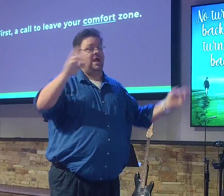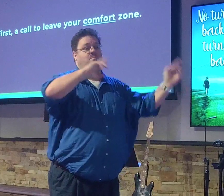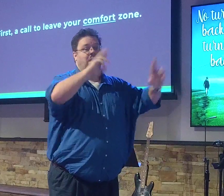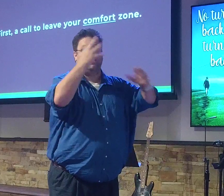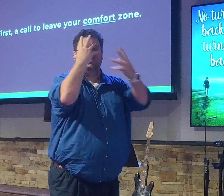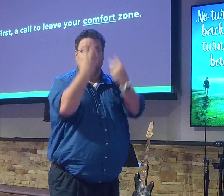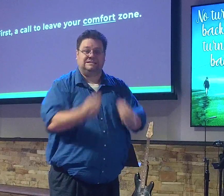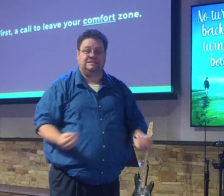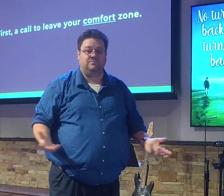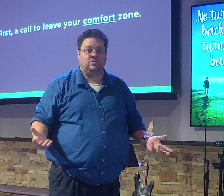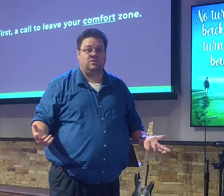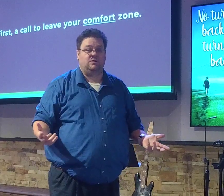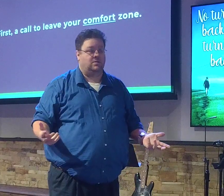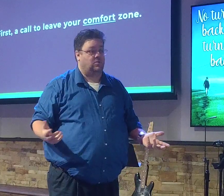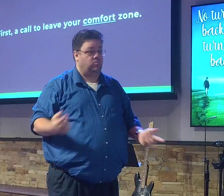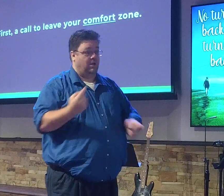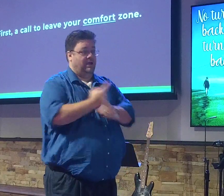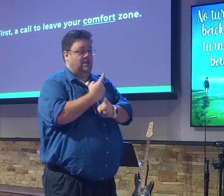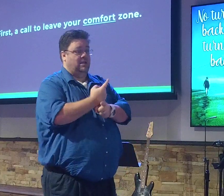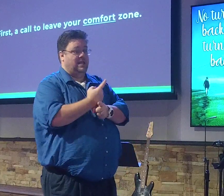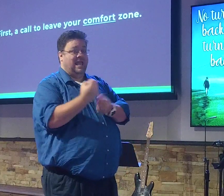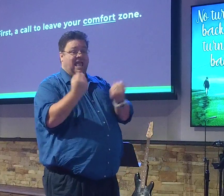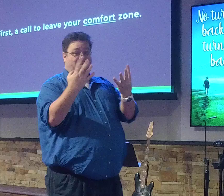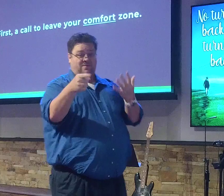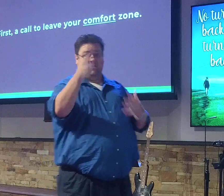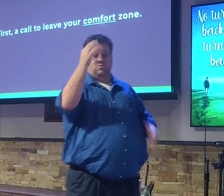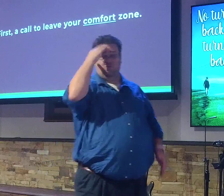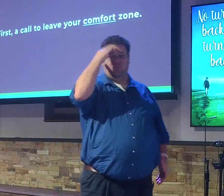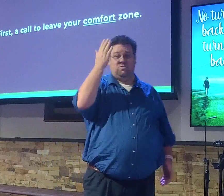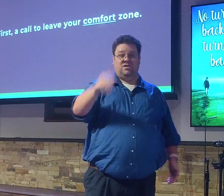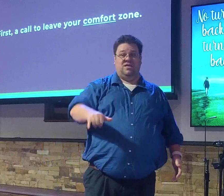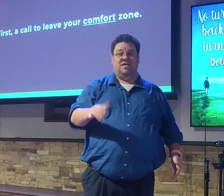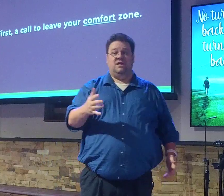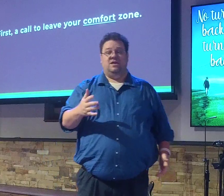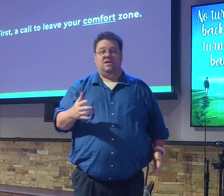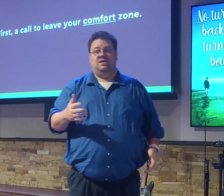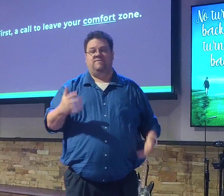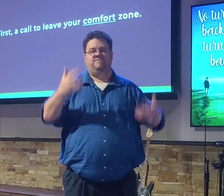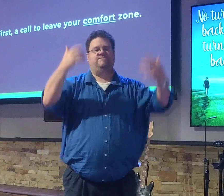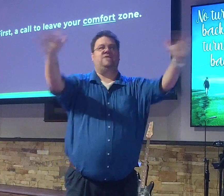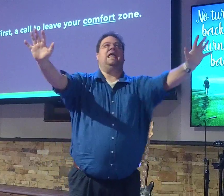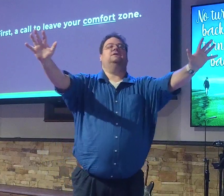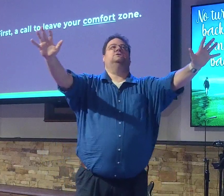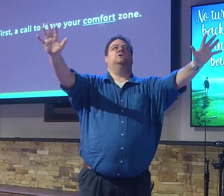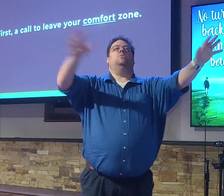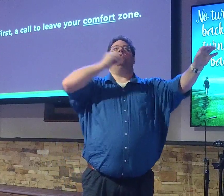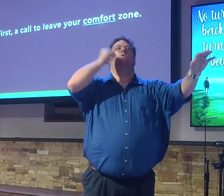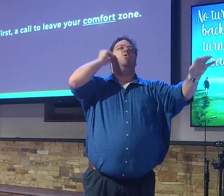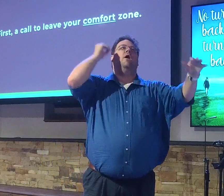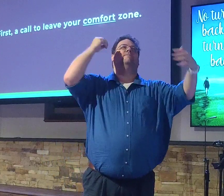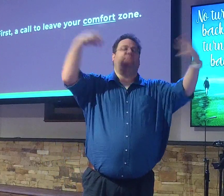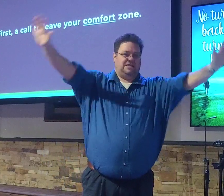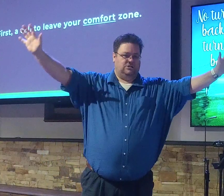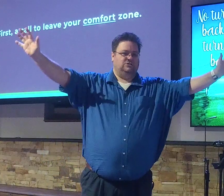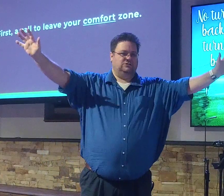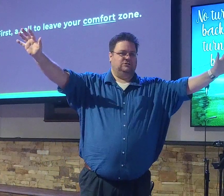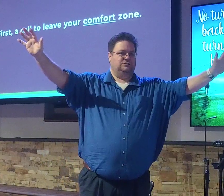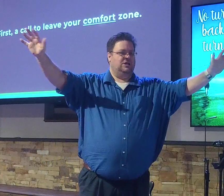bed. Right? So how many of you all just get to the point where you just want to go to the house? Amen? Denise will be out shopping. And